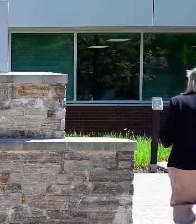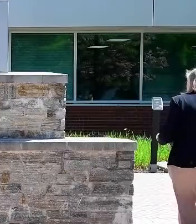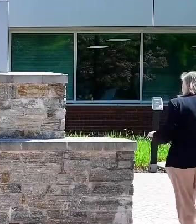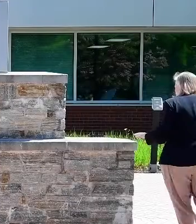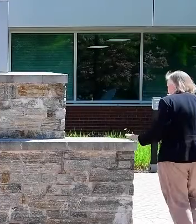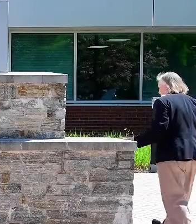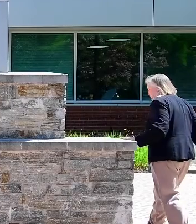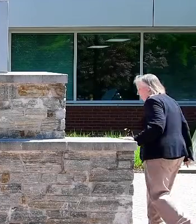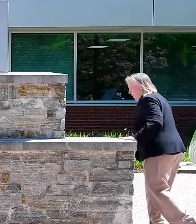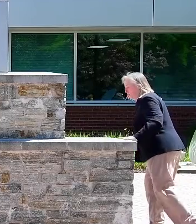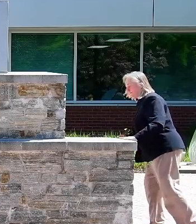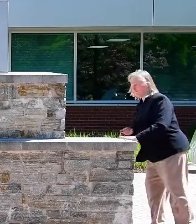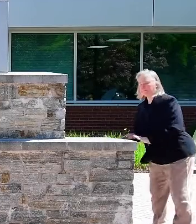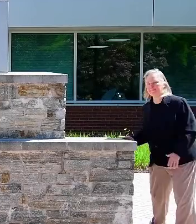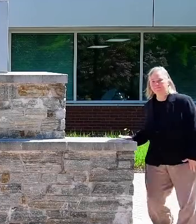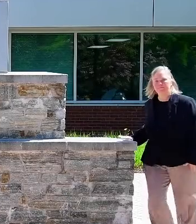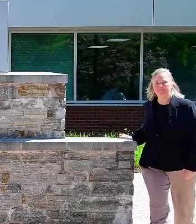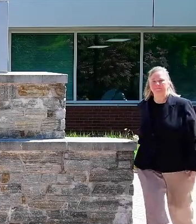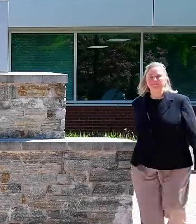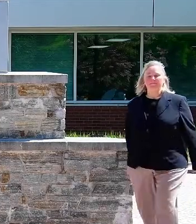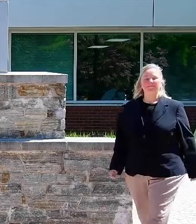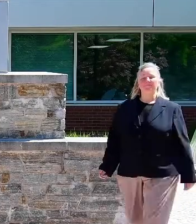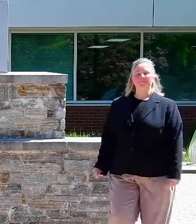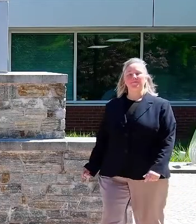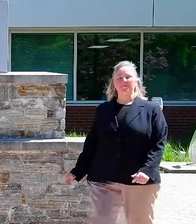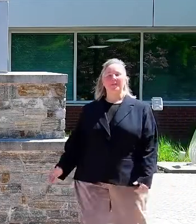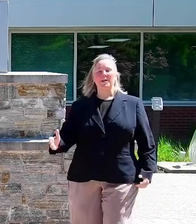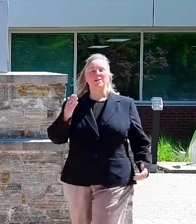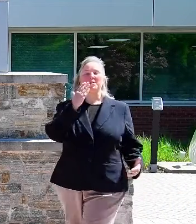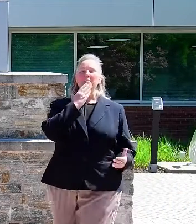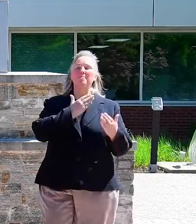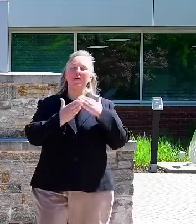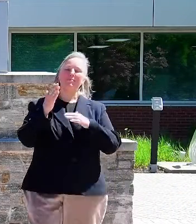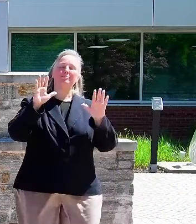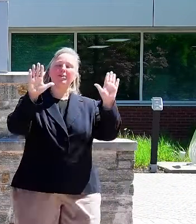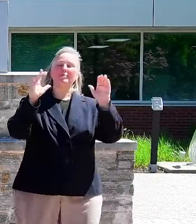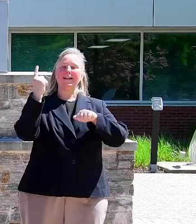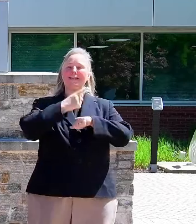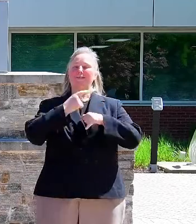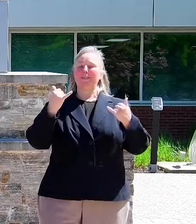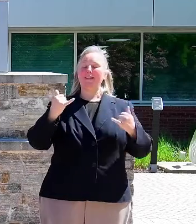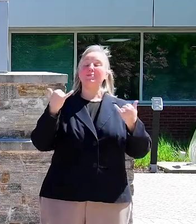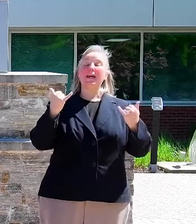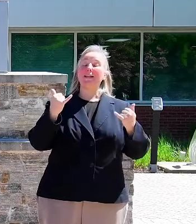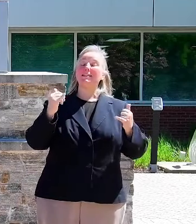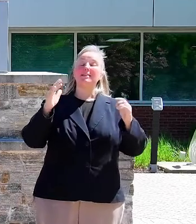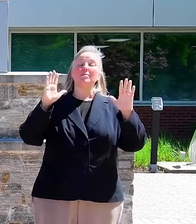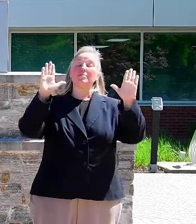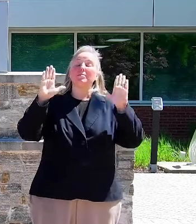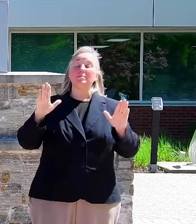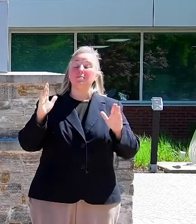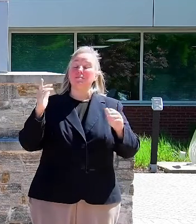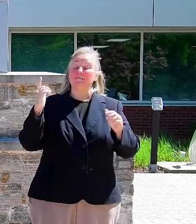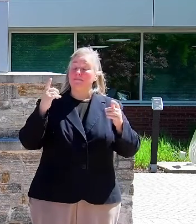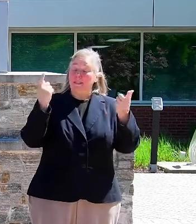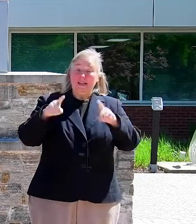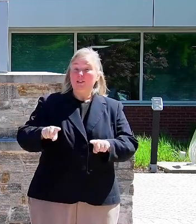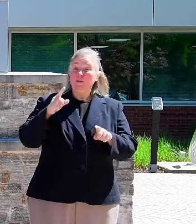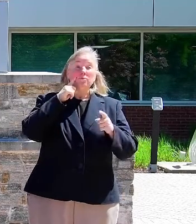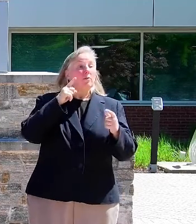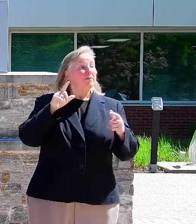All right, good morning. What a great day it is, and today is a momentous occasion for families.